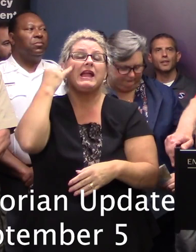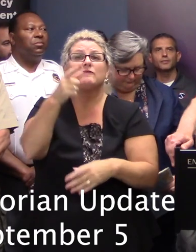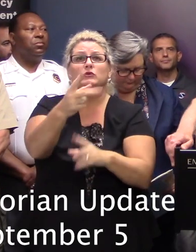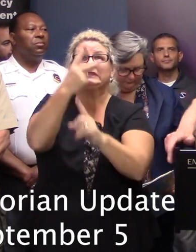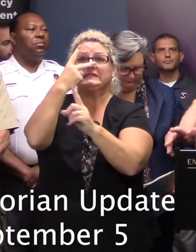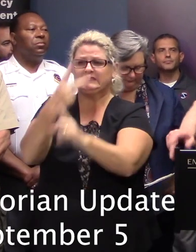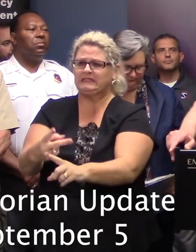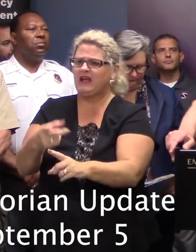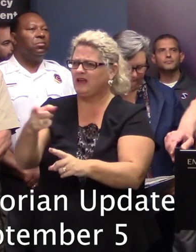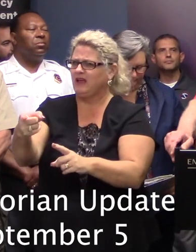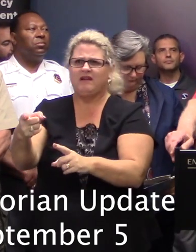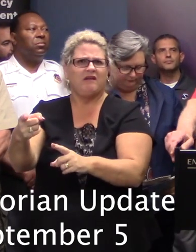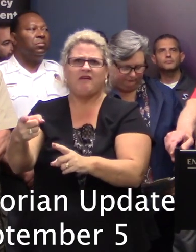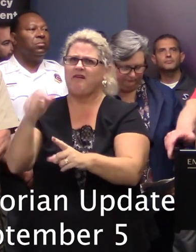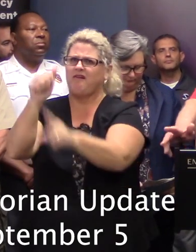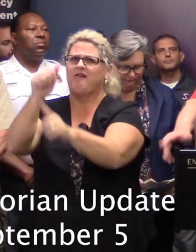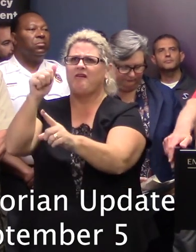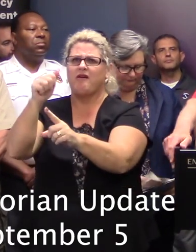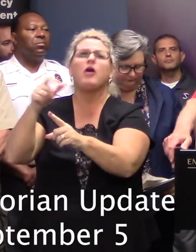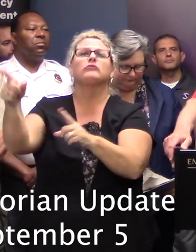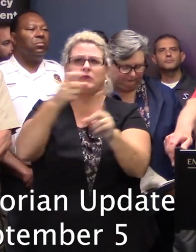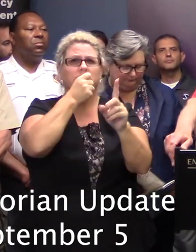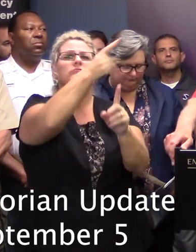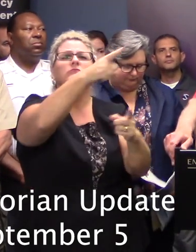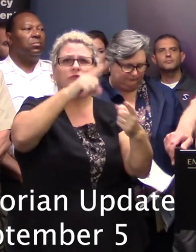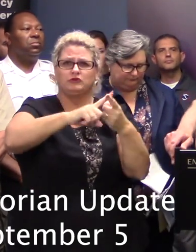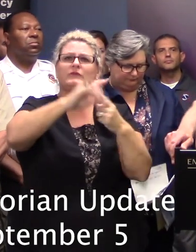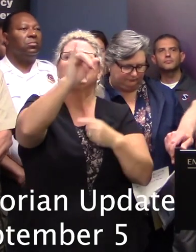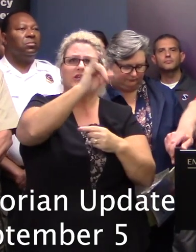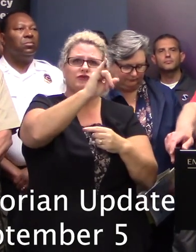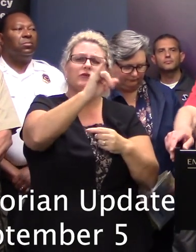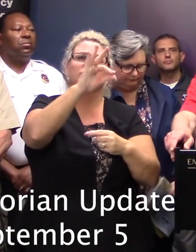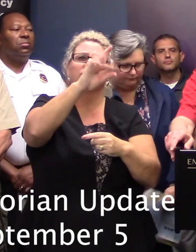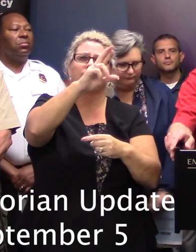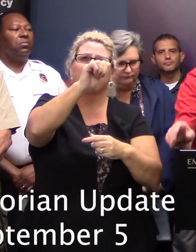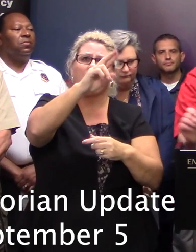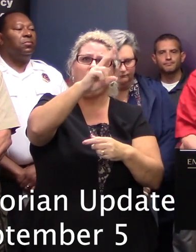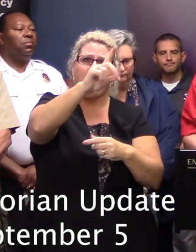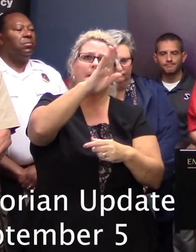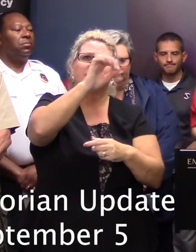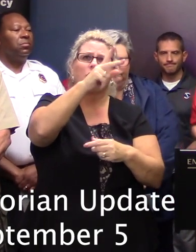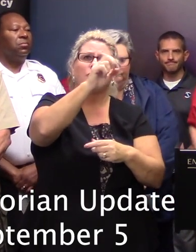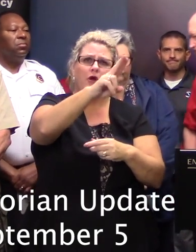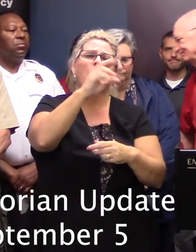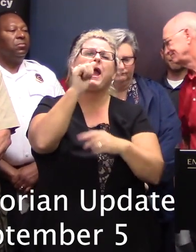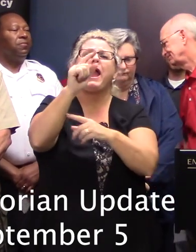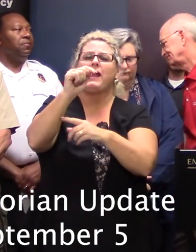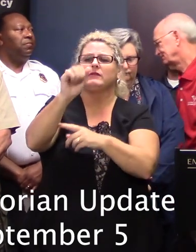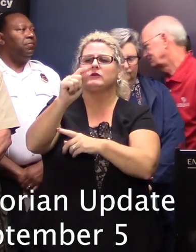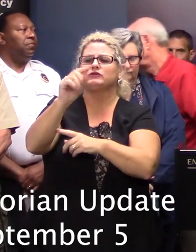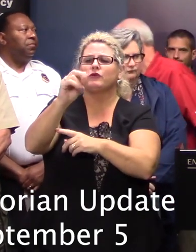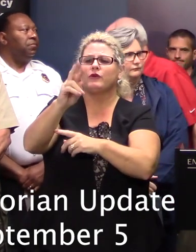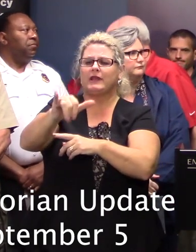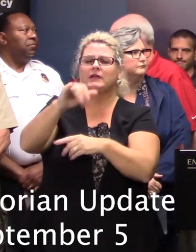act, please report that to the Insurance Fraud Bureau at the Attorney General's Office. Thank you, Governor. Thanks, sir. Kim Stinson,